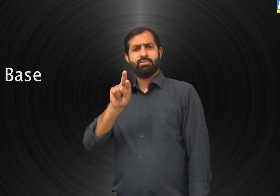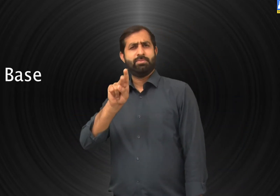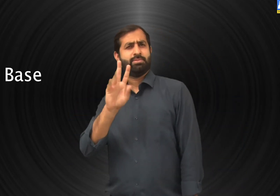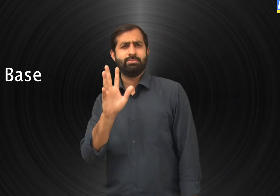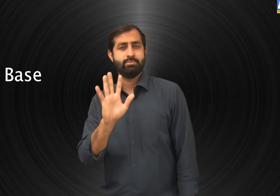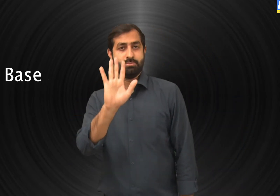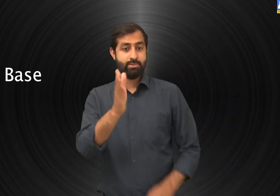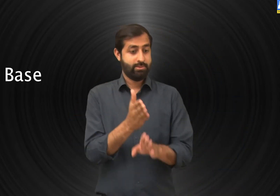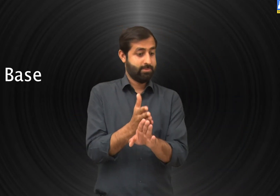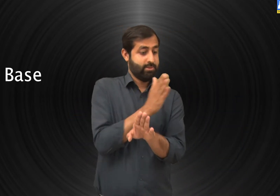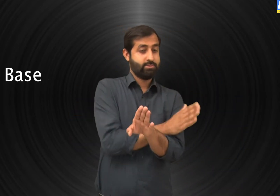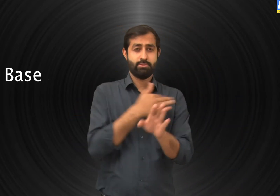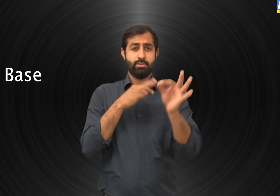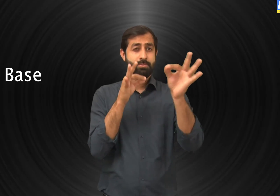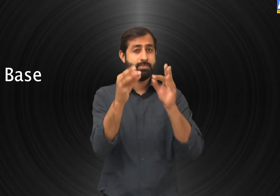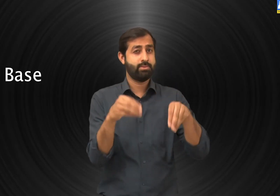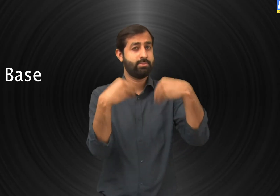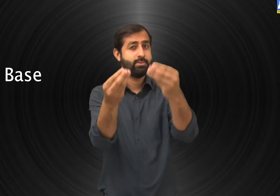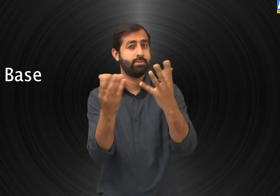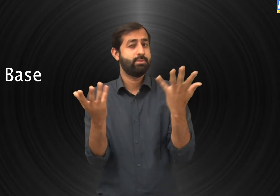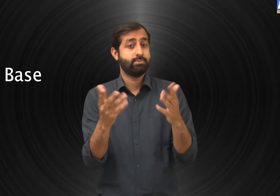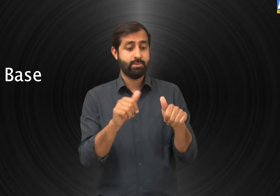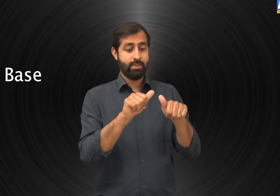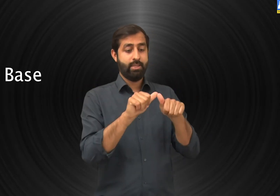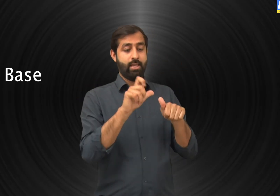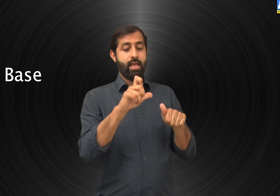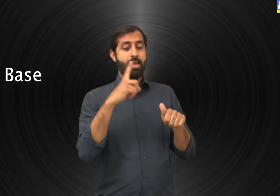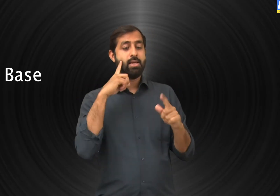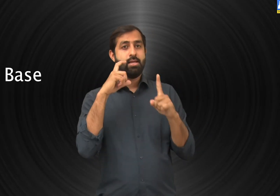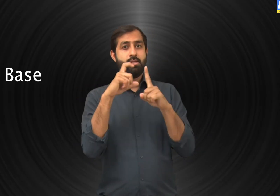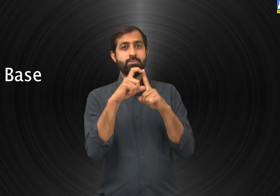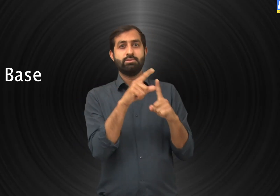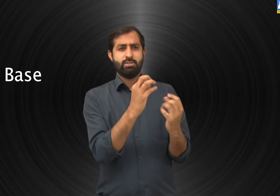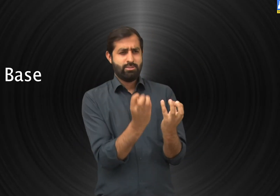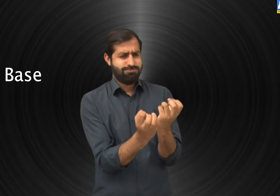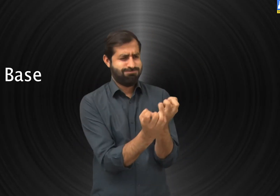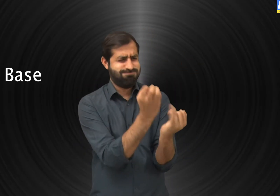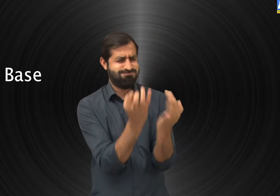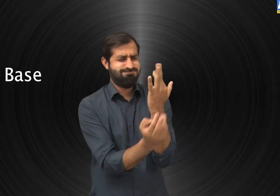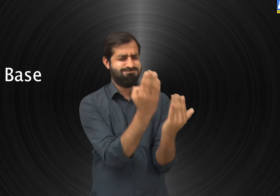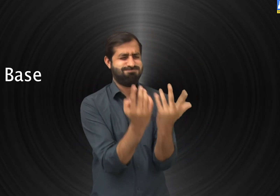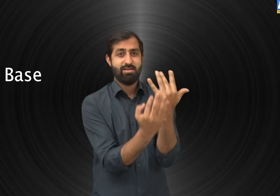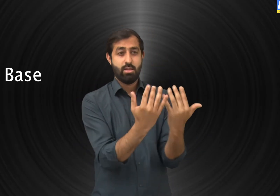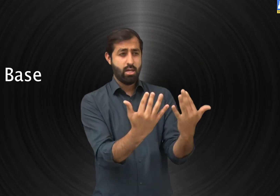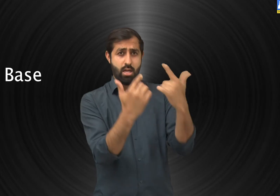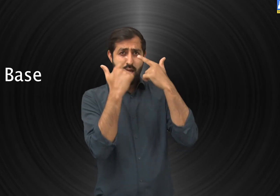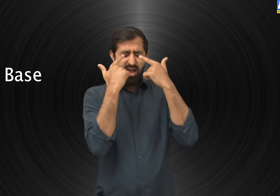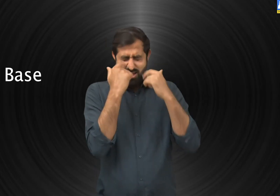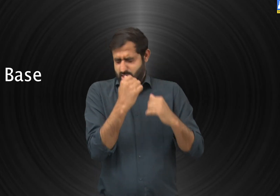What is base? What Earlier we have discussed about acid which has a sour taste